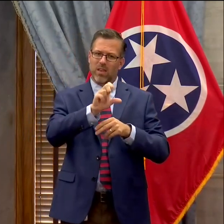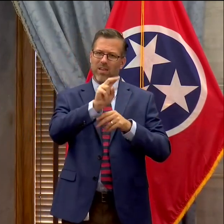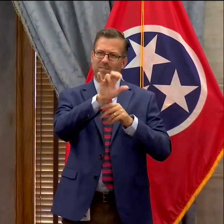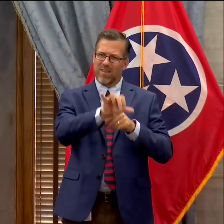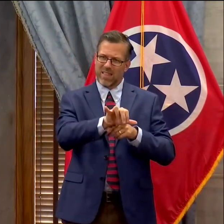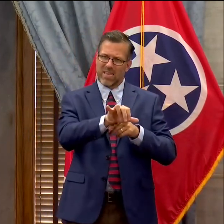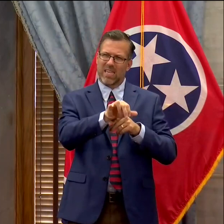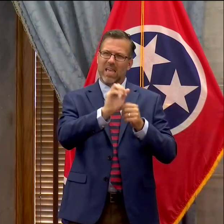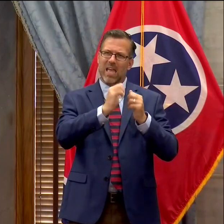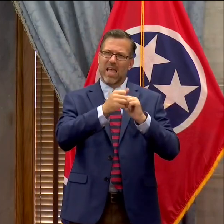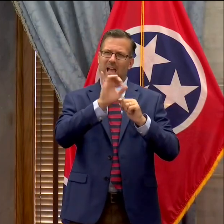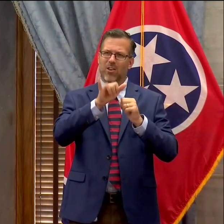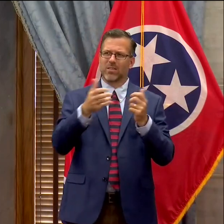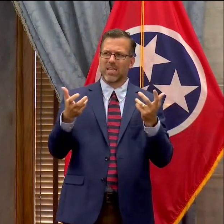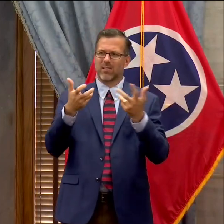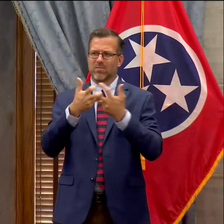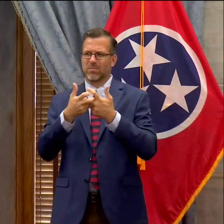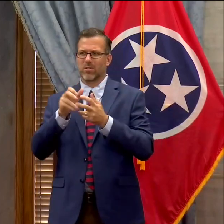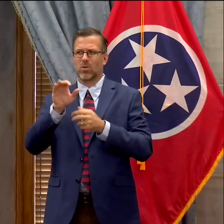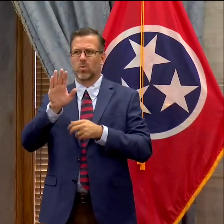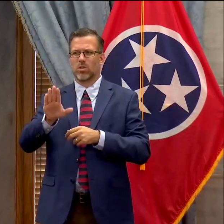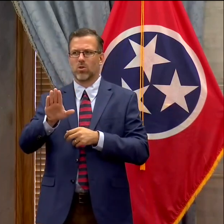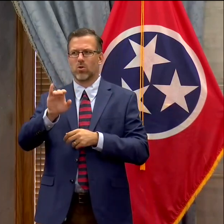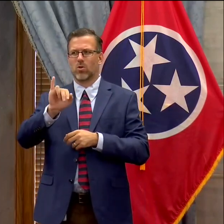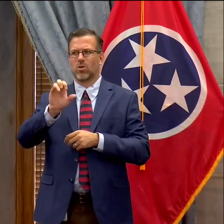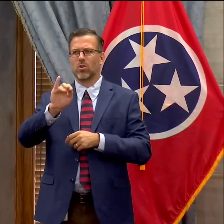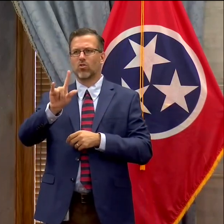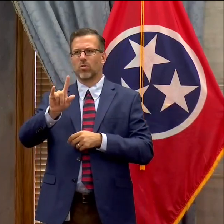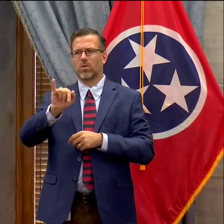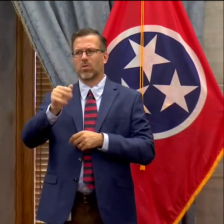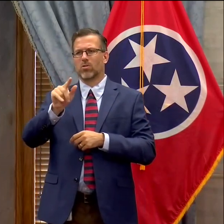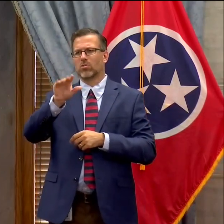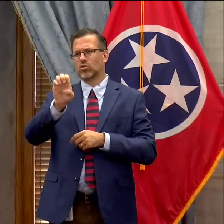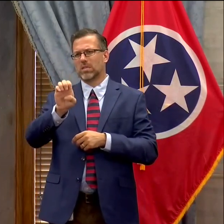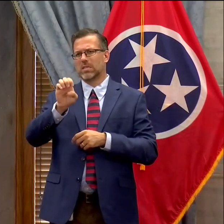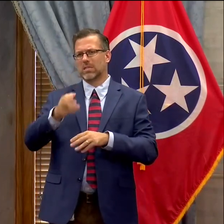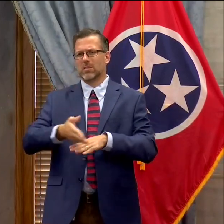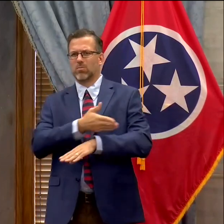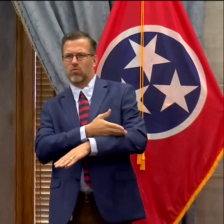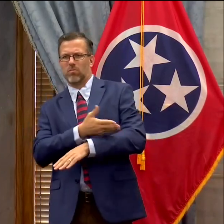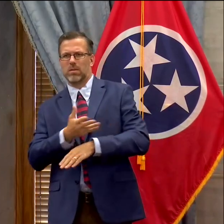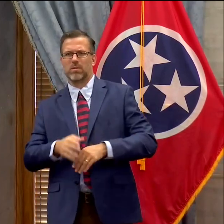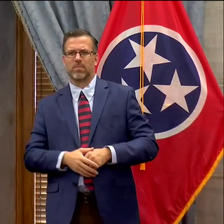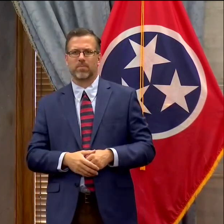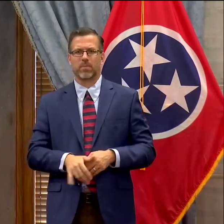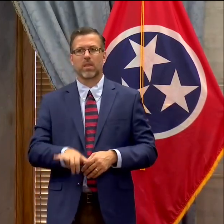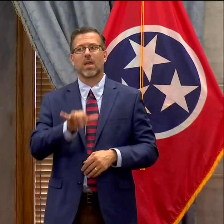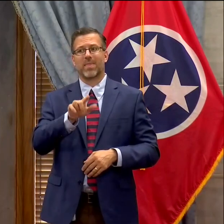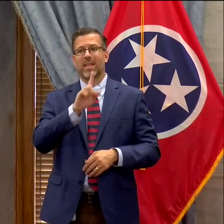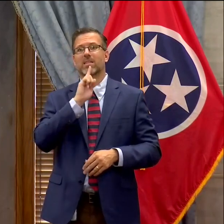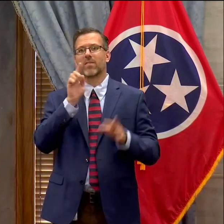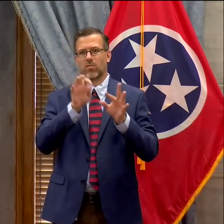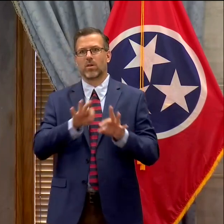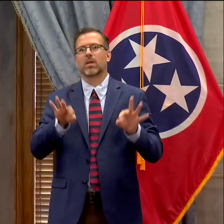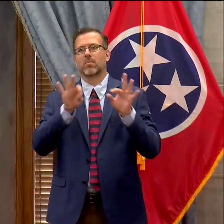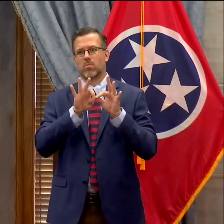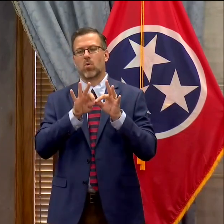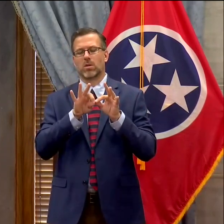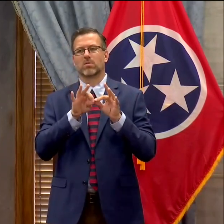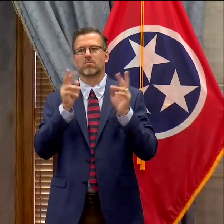Yeah, you know, criminal justice reform is a to me, it's a very important subject going forward. It's been